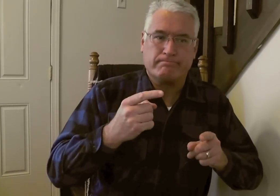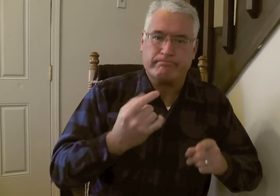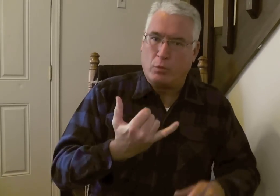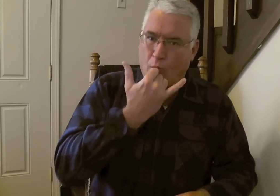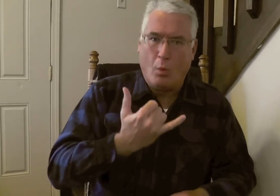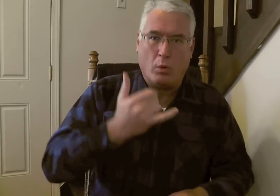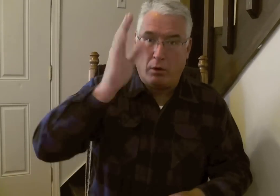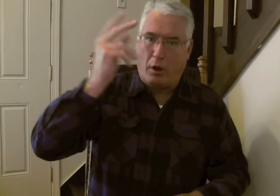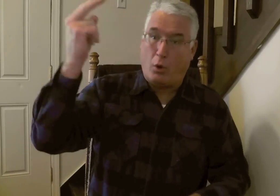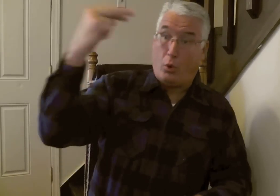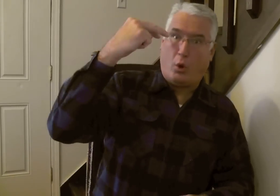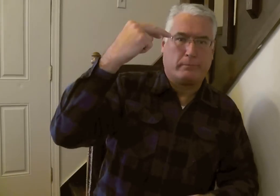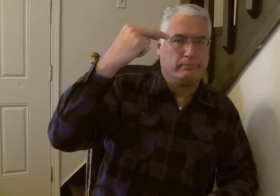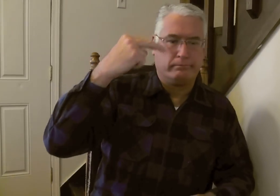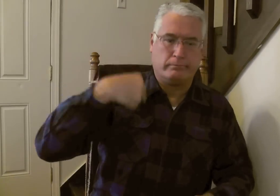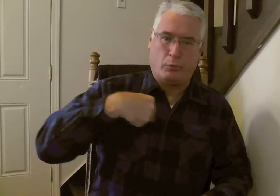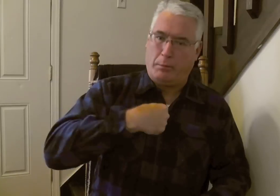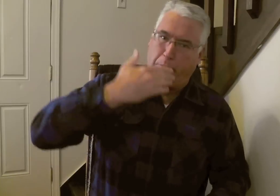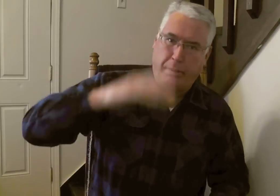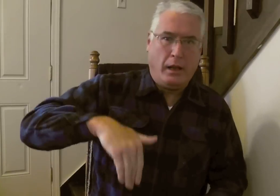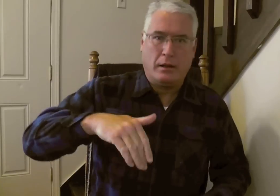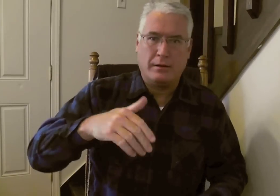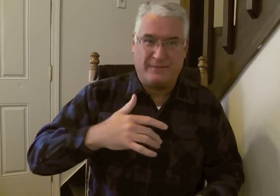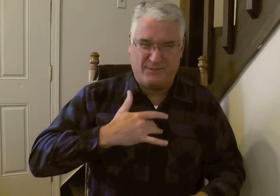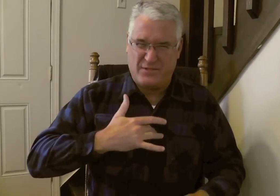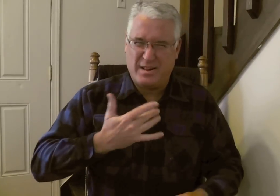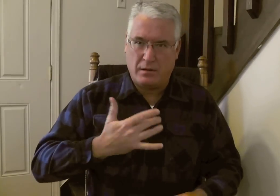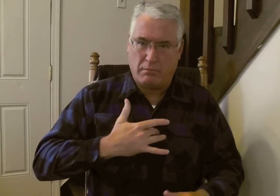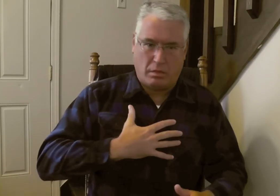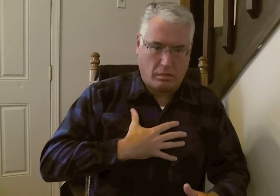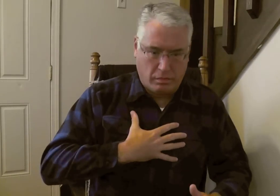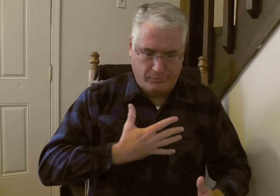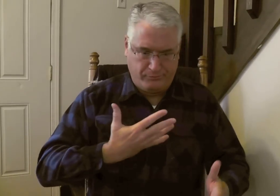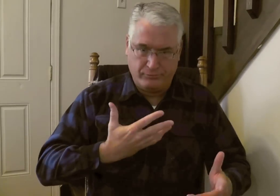that we're wrong and that God is looking at us like we're bad.